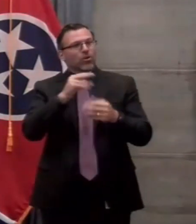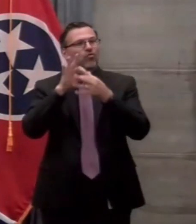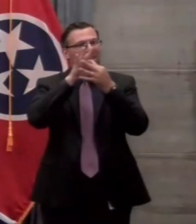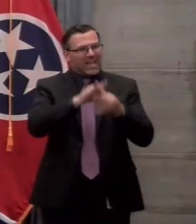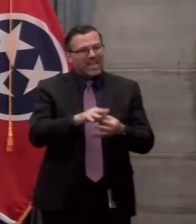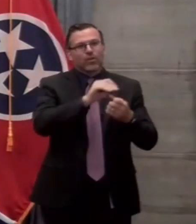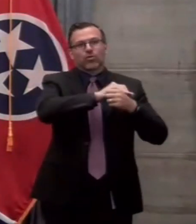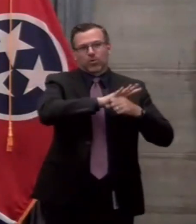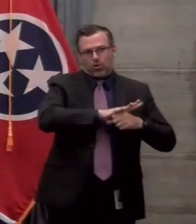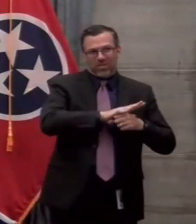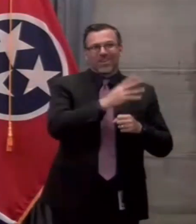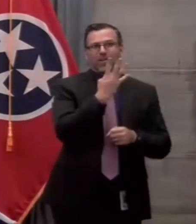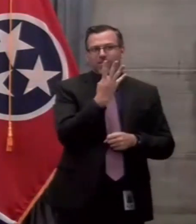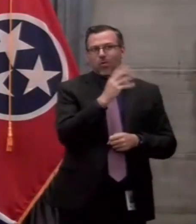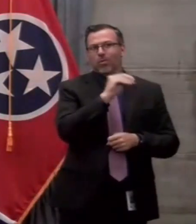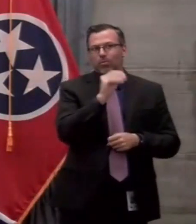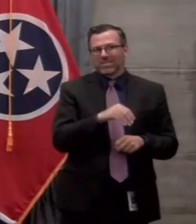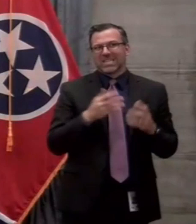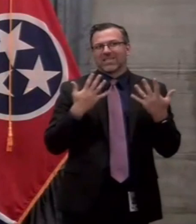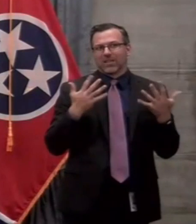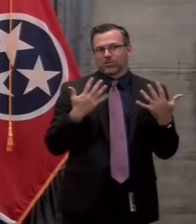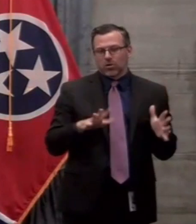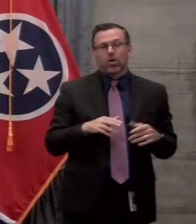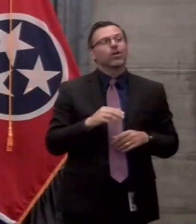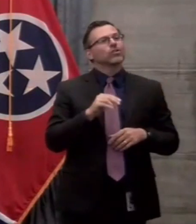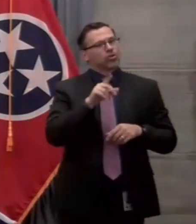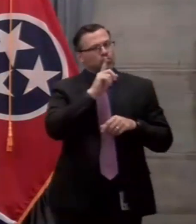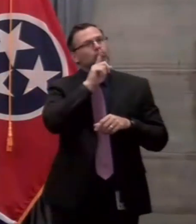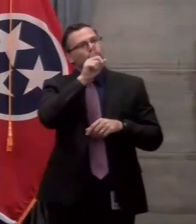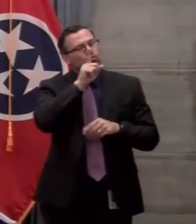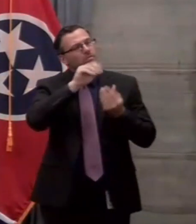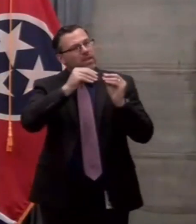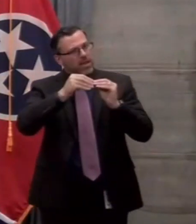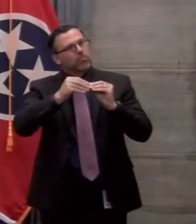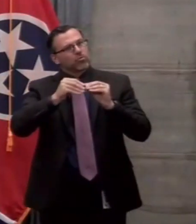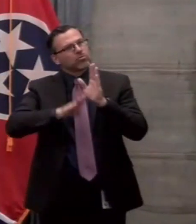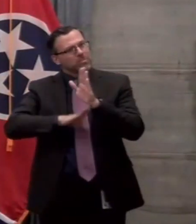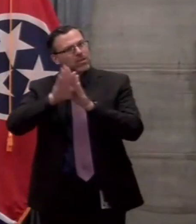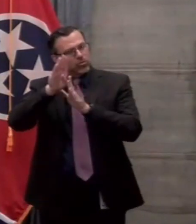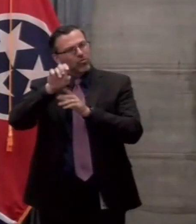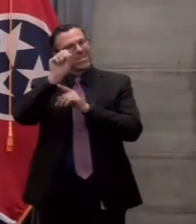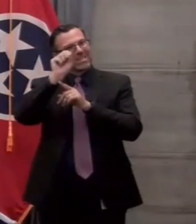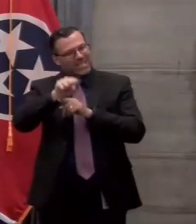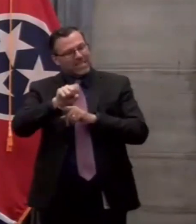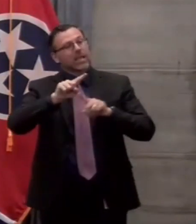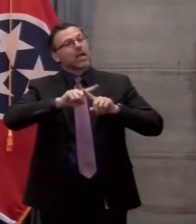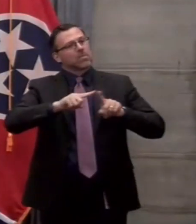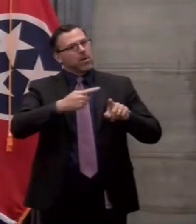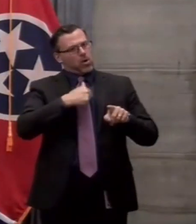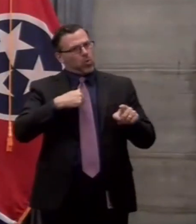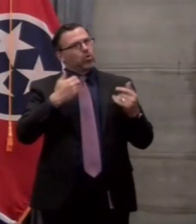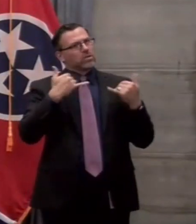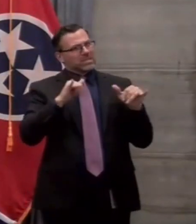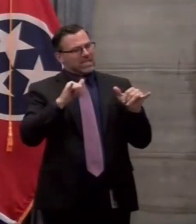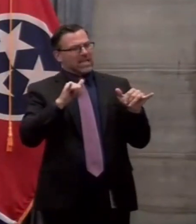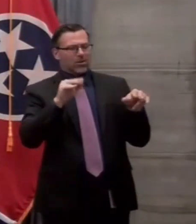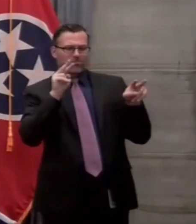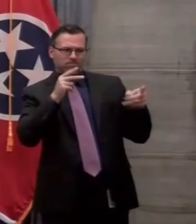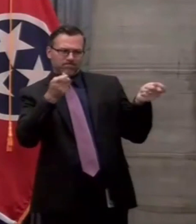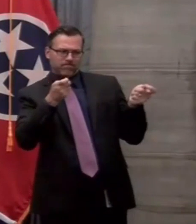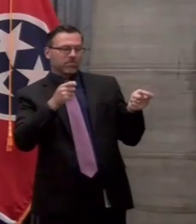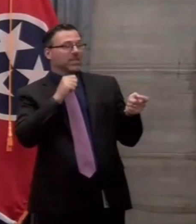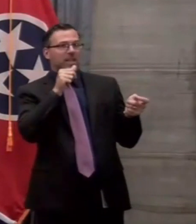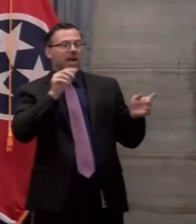hospitalization. So although we are seeing those numbers increase, it's still very manageable and we are not in a crisis